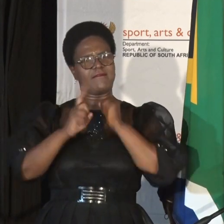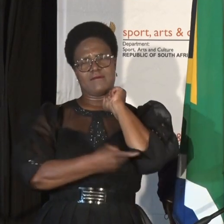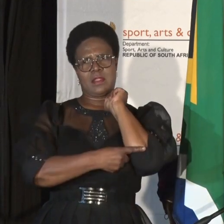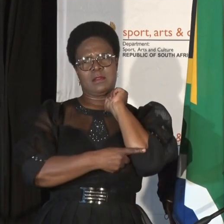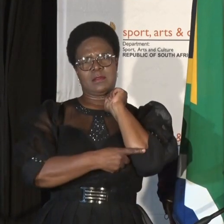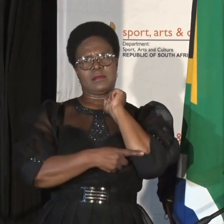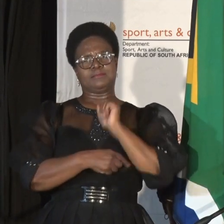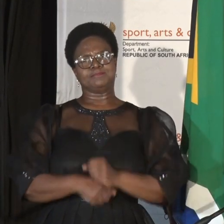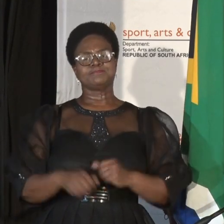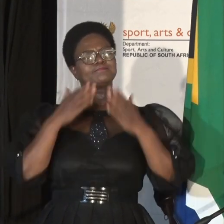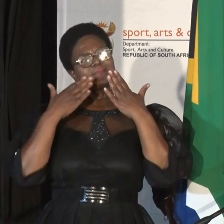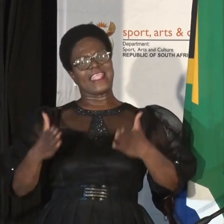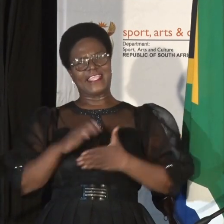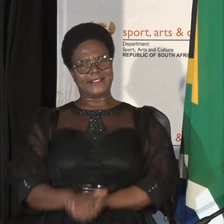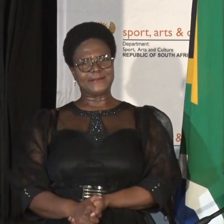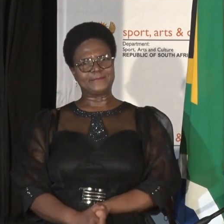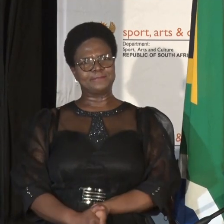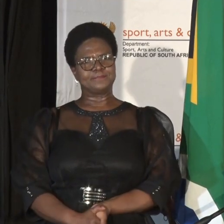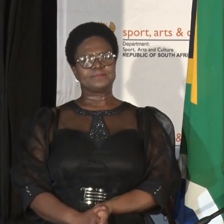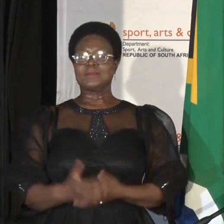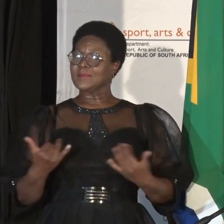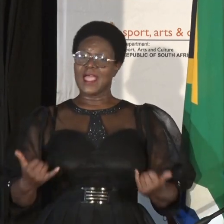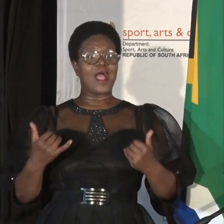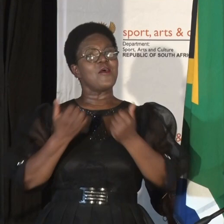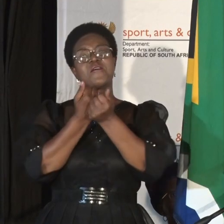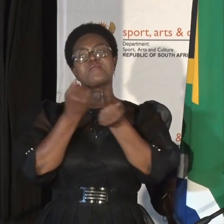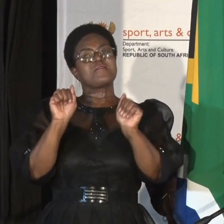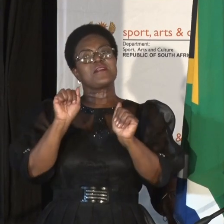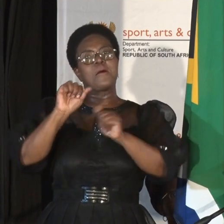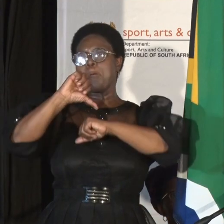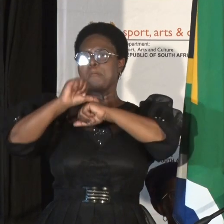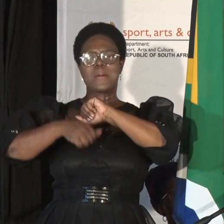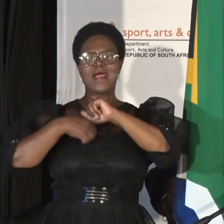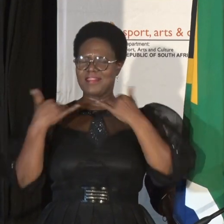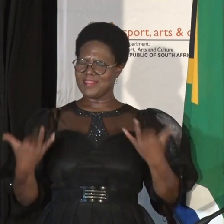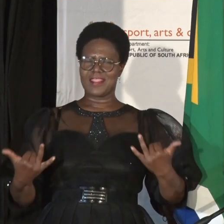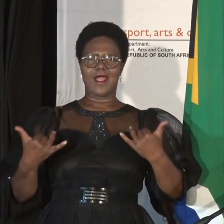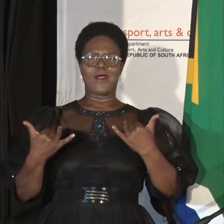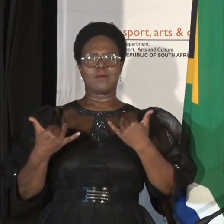Thank you very much ladies and gentlemen the freedom month is therefore declared